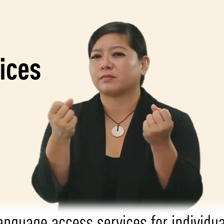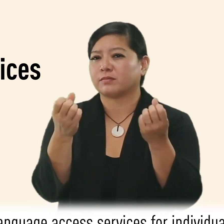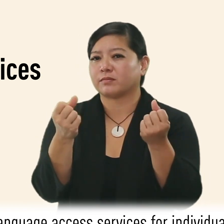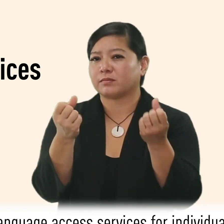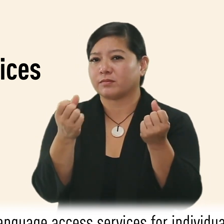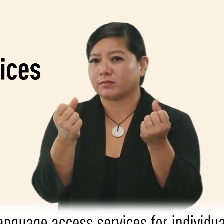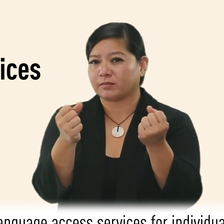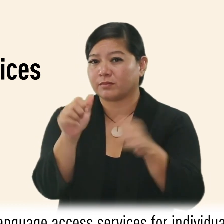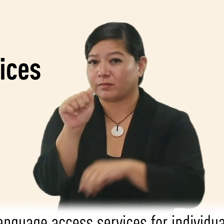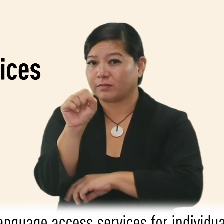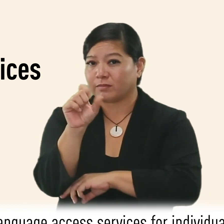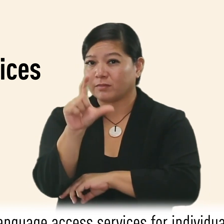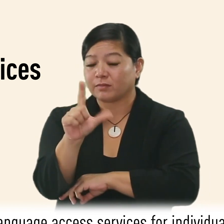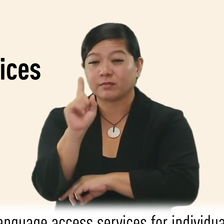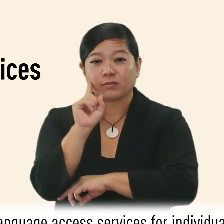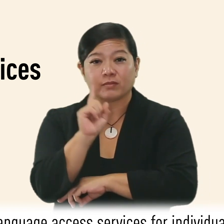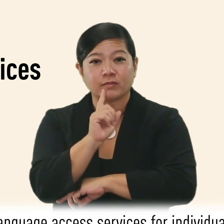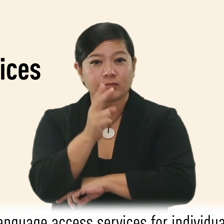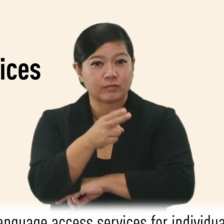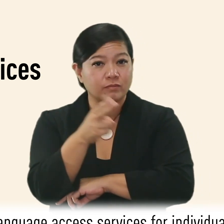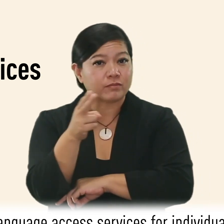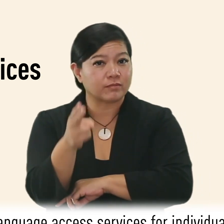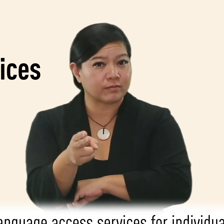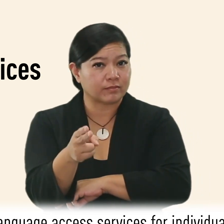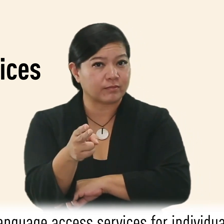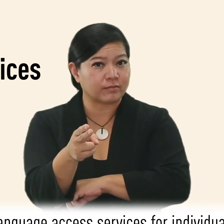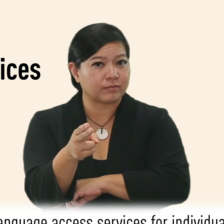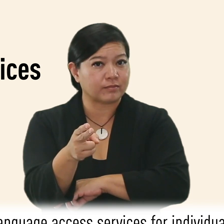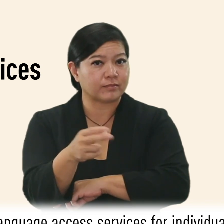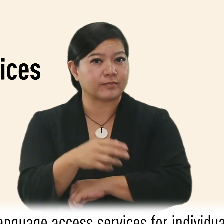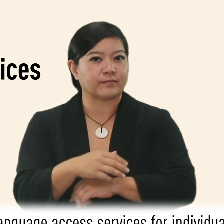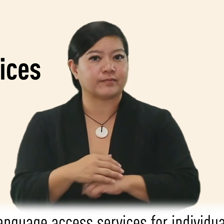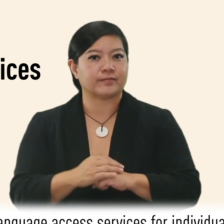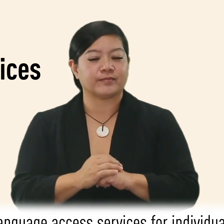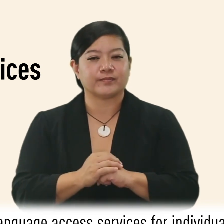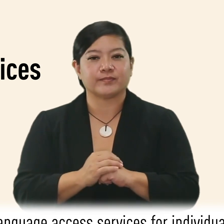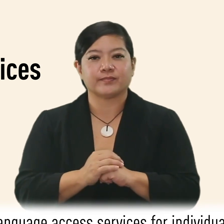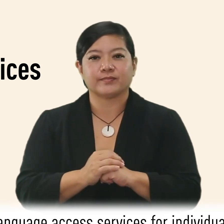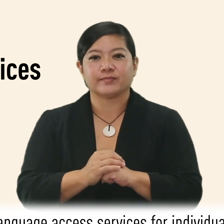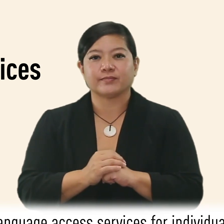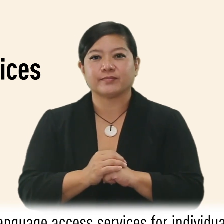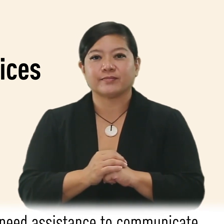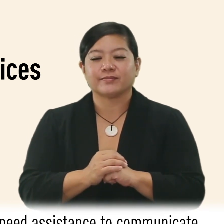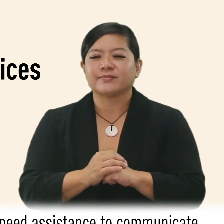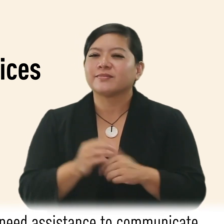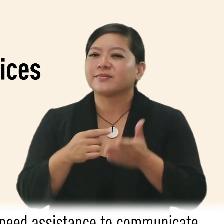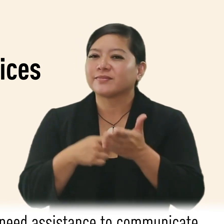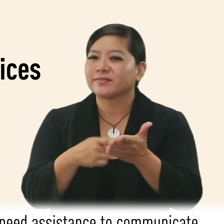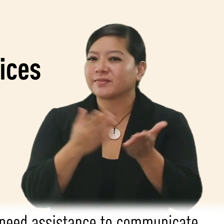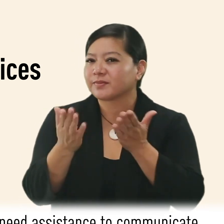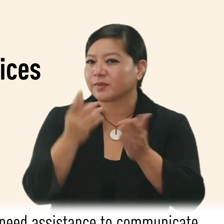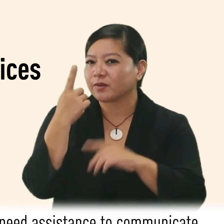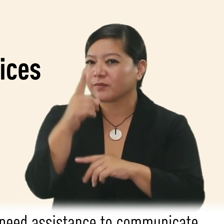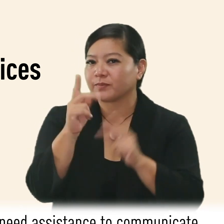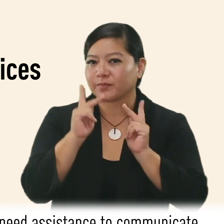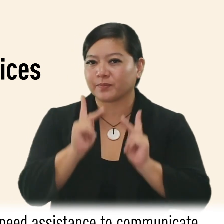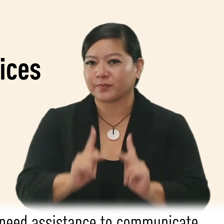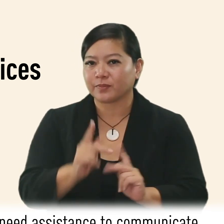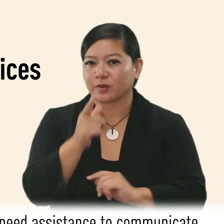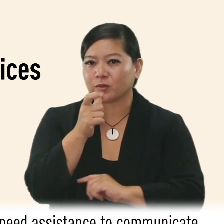are deaf, or are hard of hearing. This service is for patients who need assistance